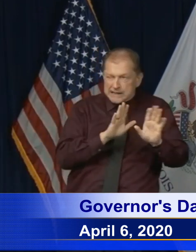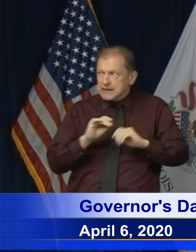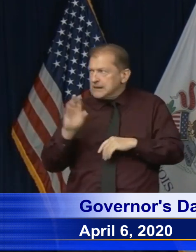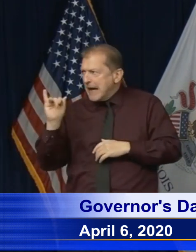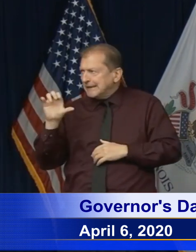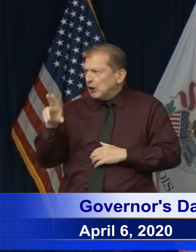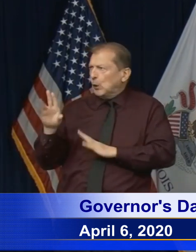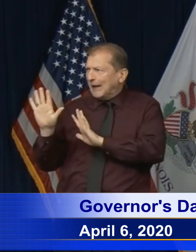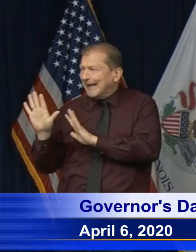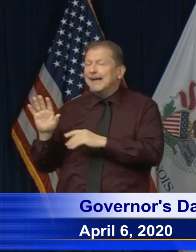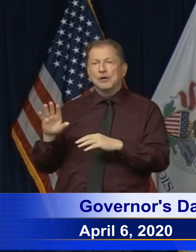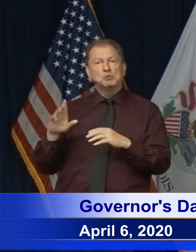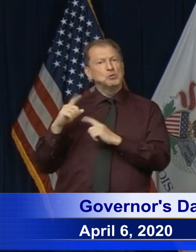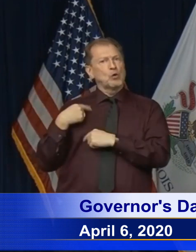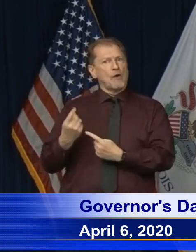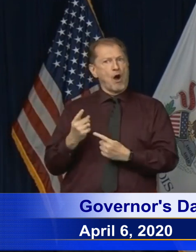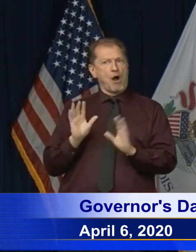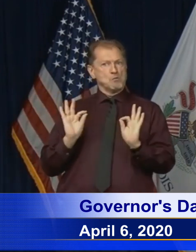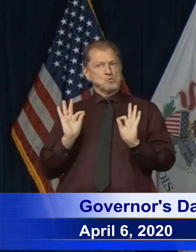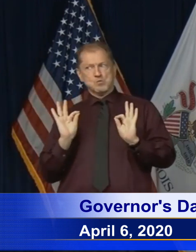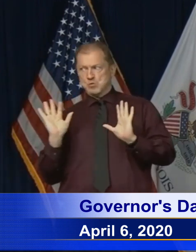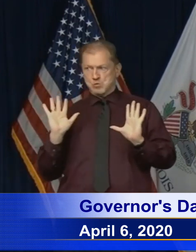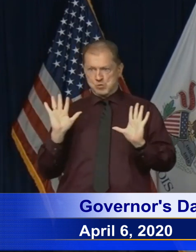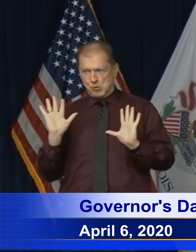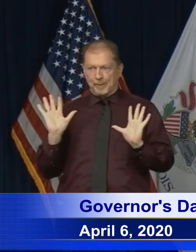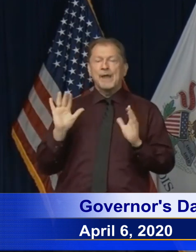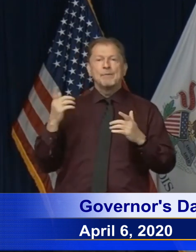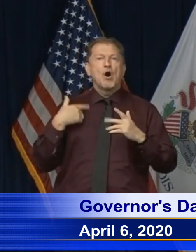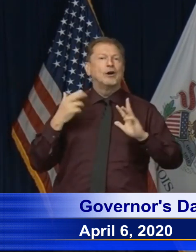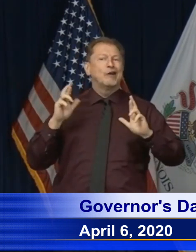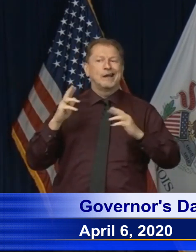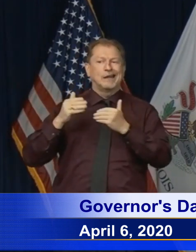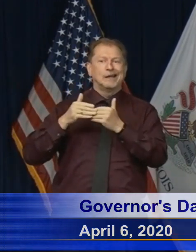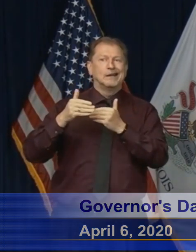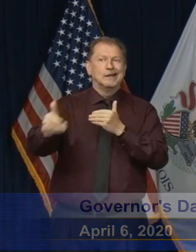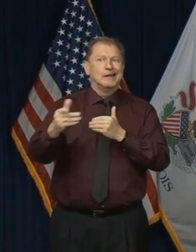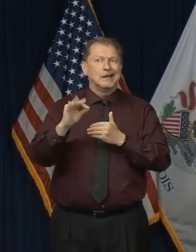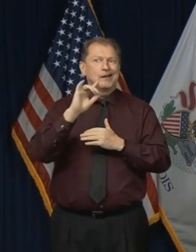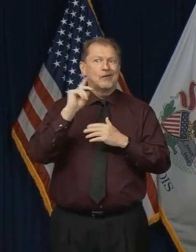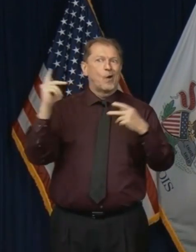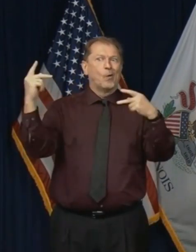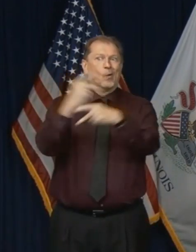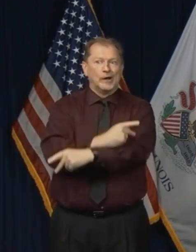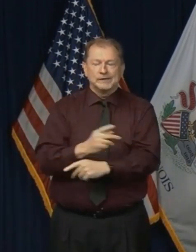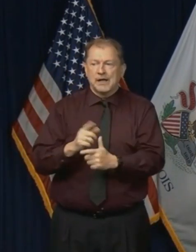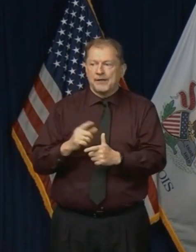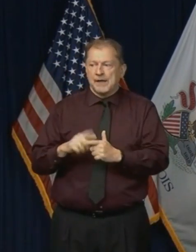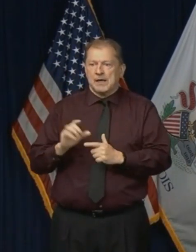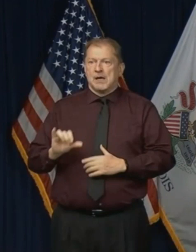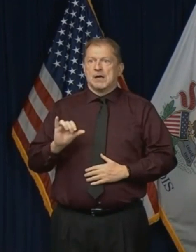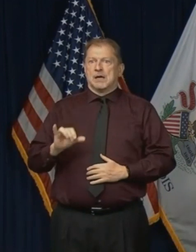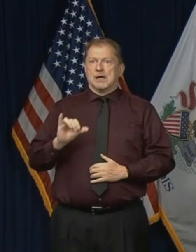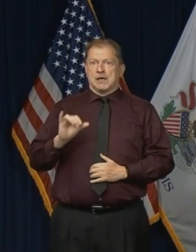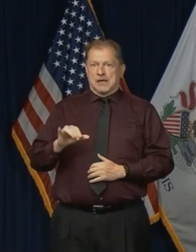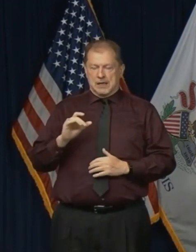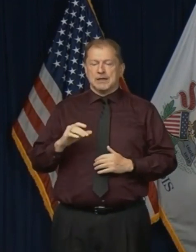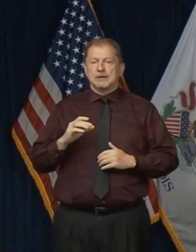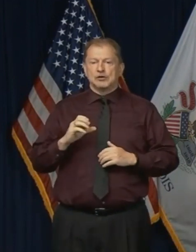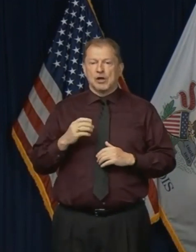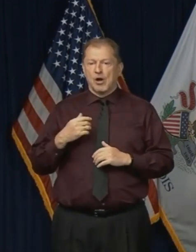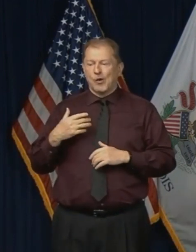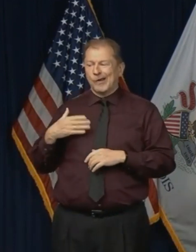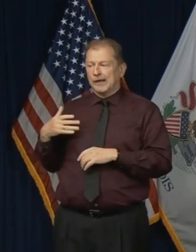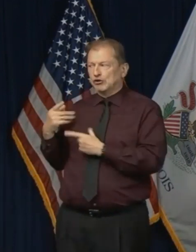into ICU beds. And that's kind of a progression that we see, that if you see that increasing, you know that your ventilator needs are going to increase.